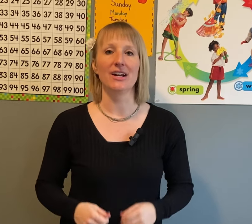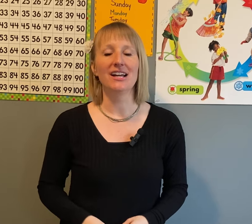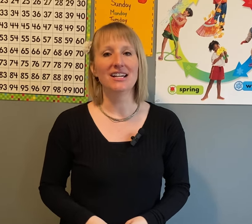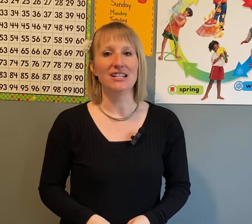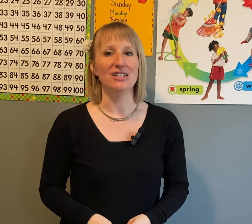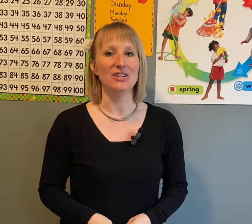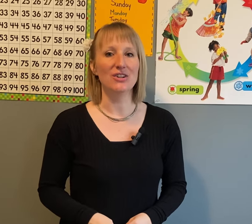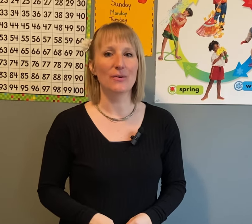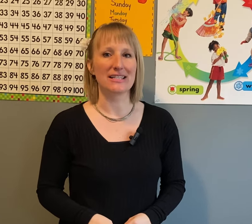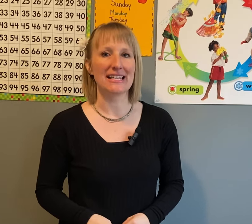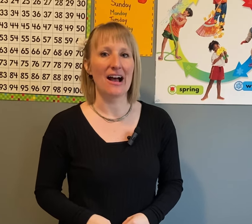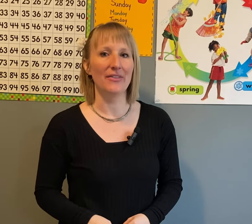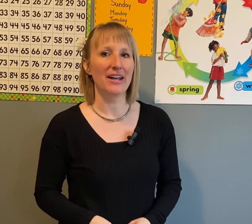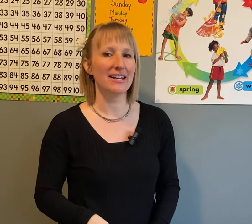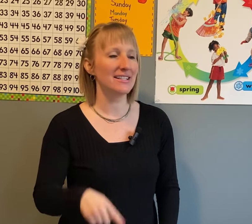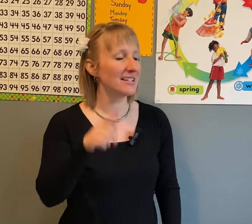Do you know what sound that is?